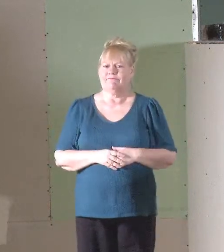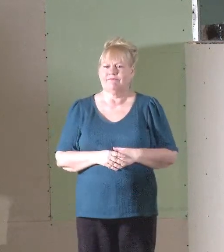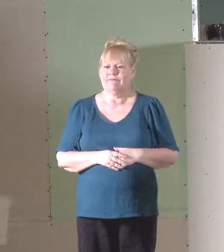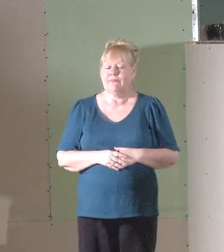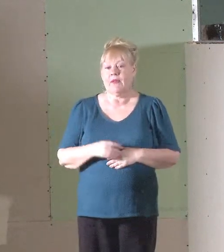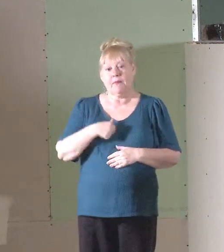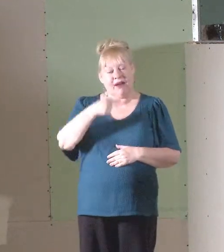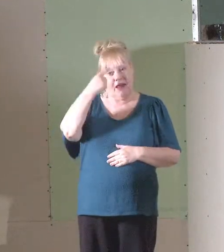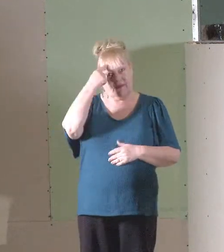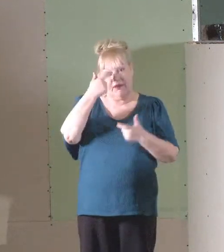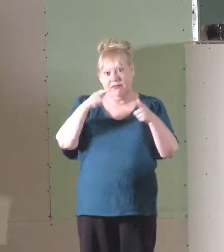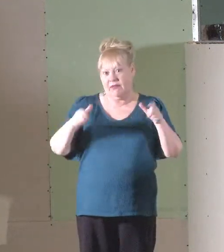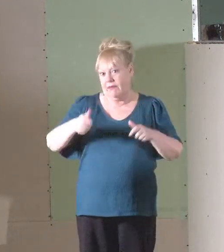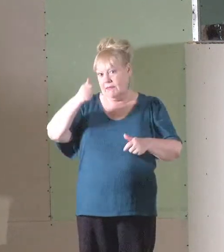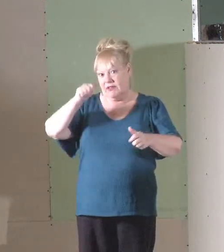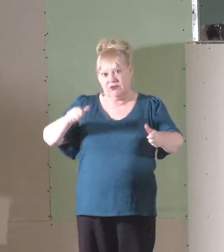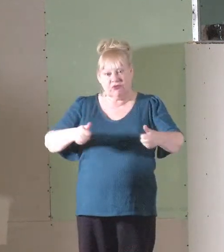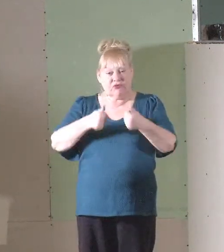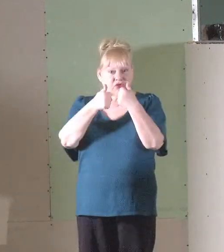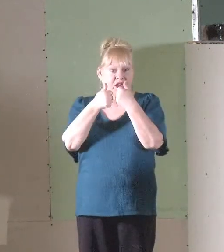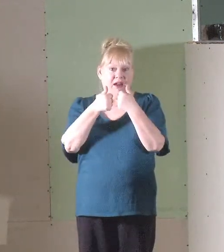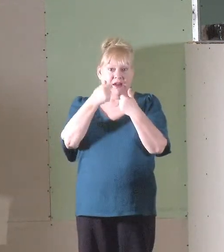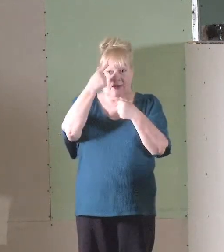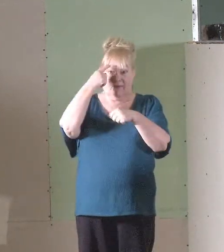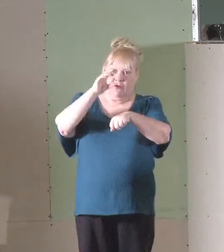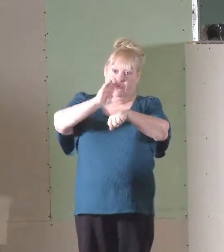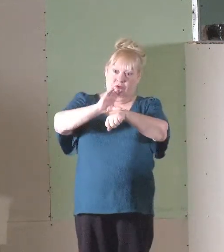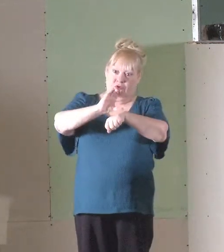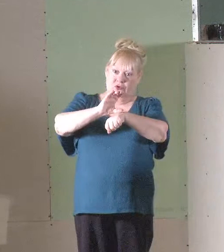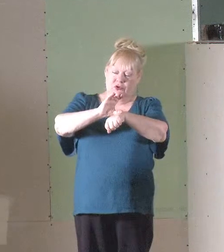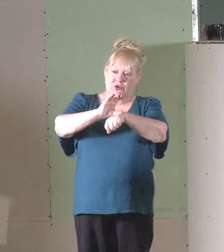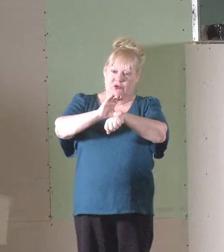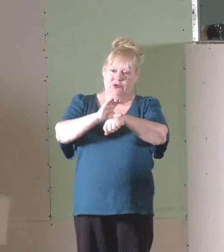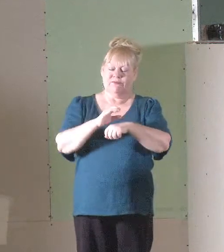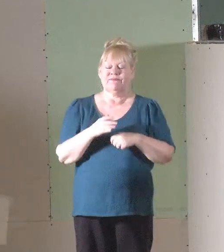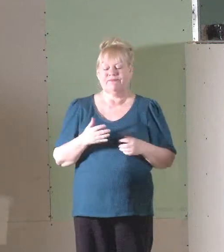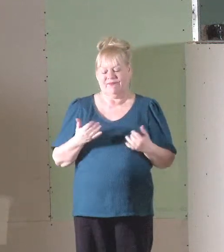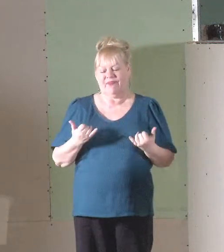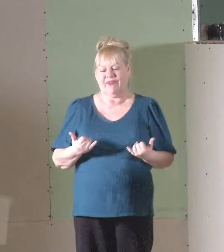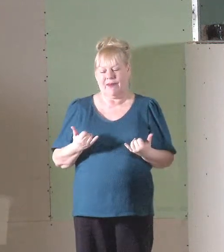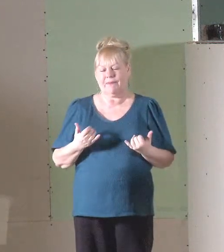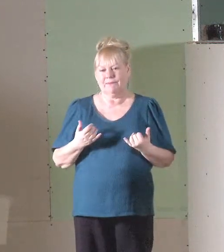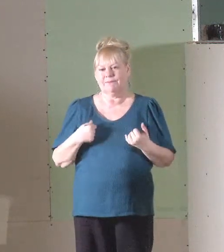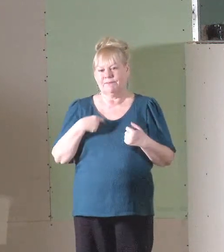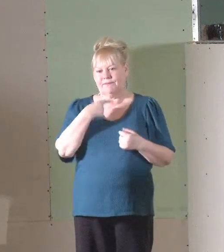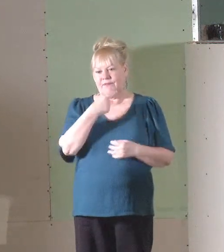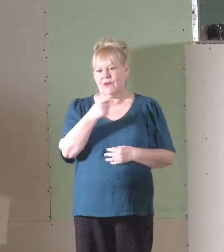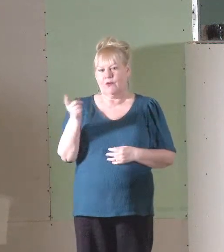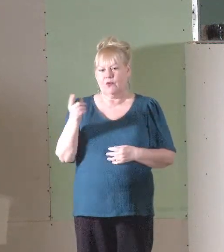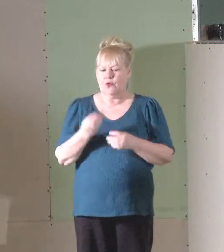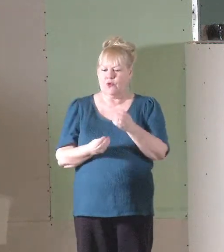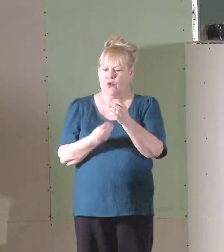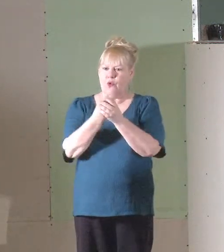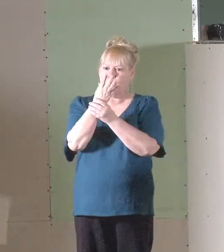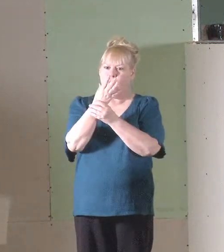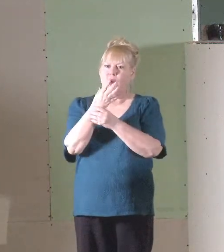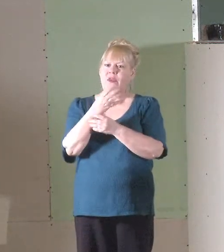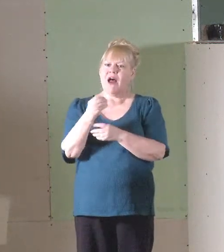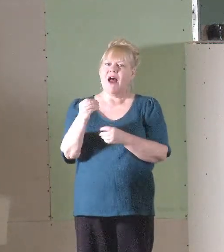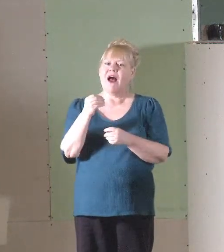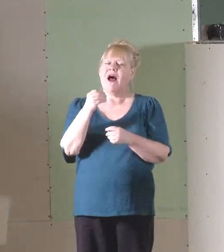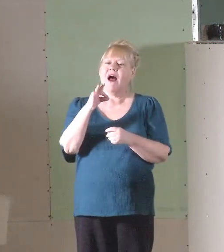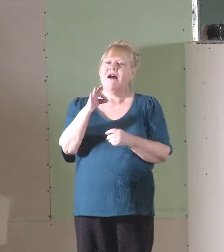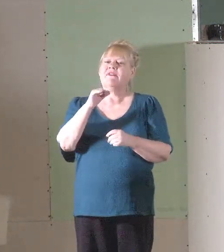But I think the biggest challenge for the church is simply this, the growth of secularism.